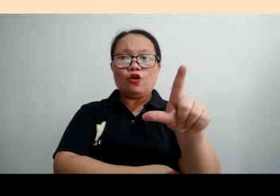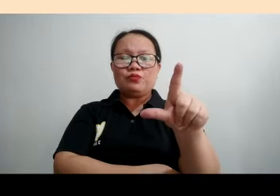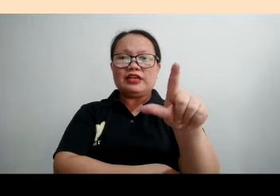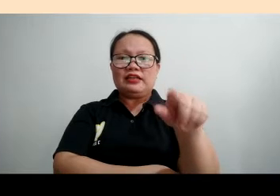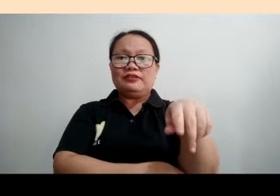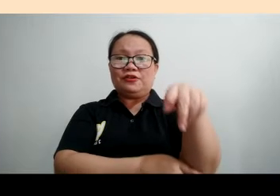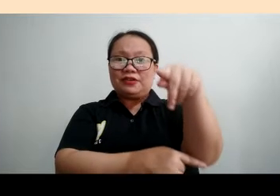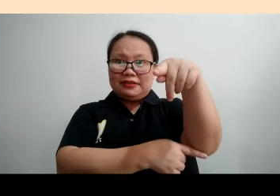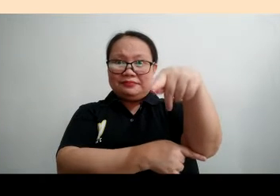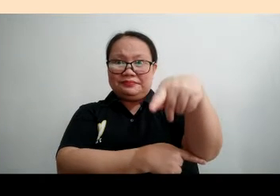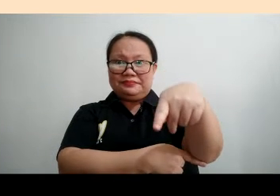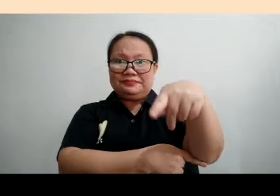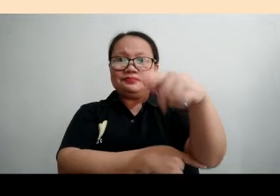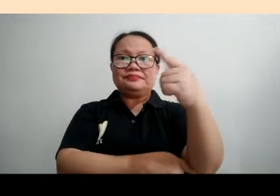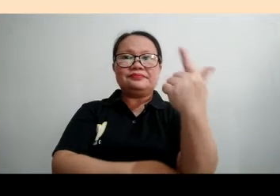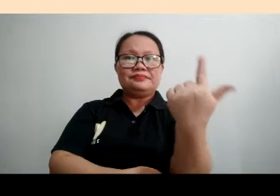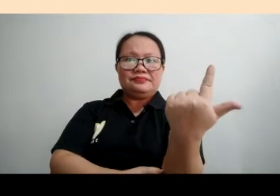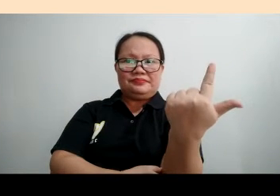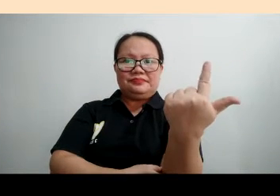POLINOMIAL Or